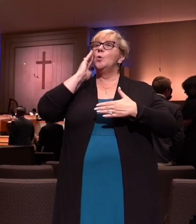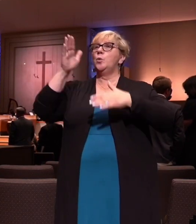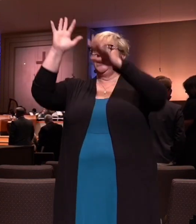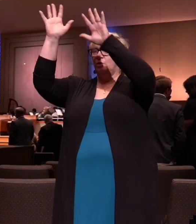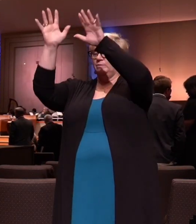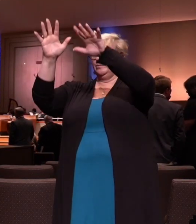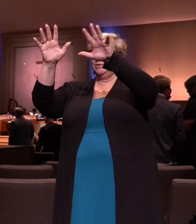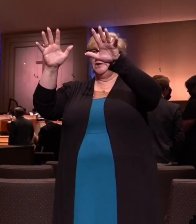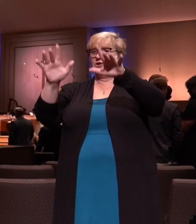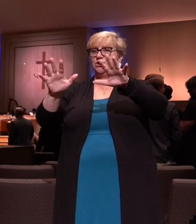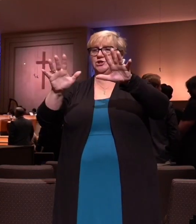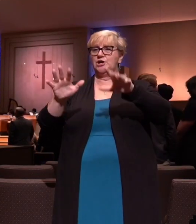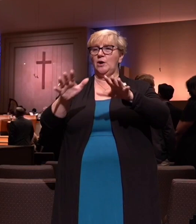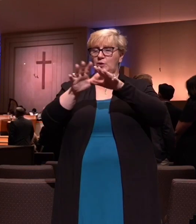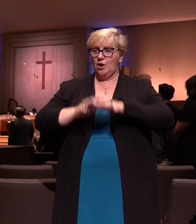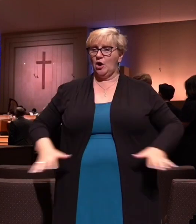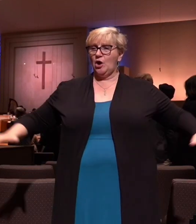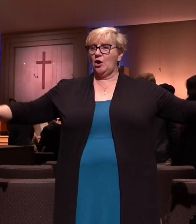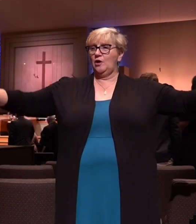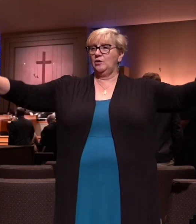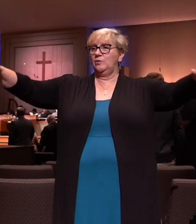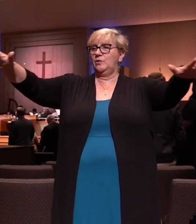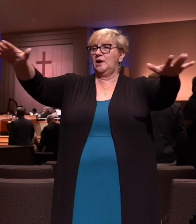showered all around.